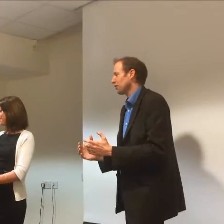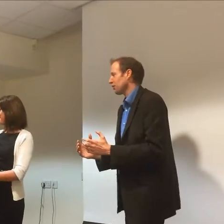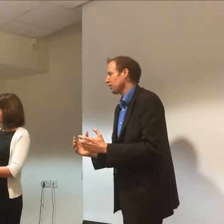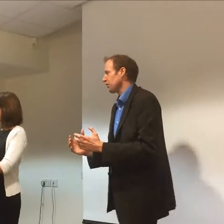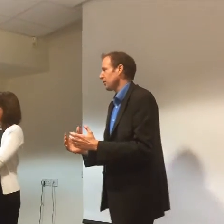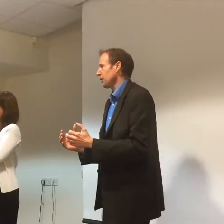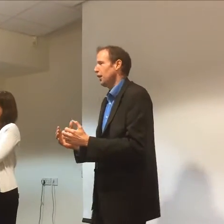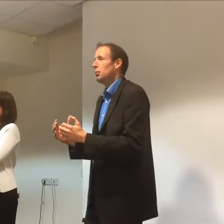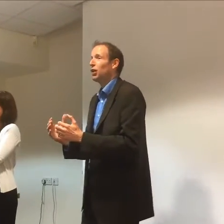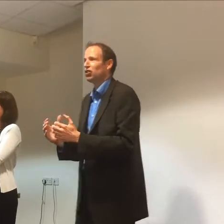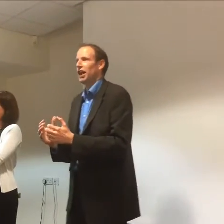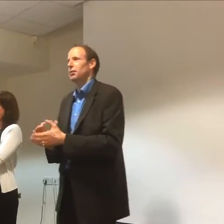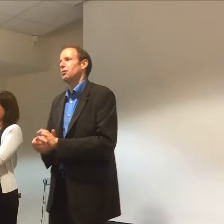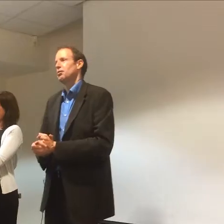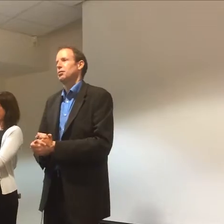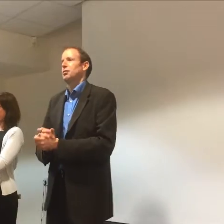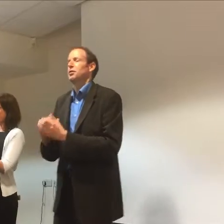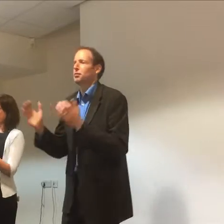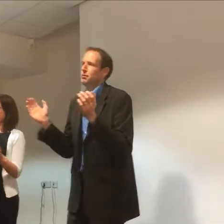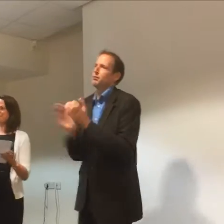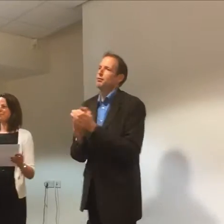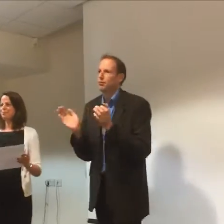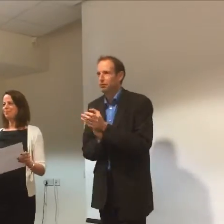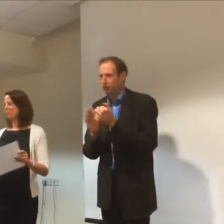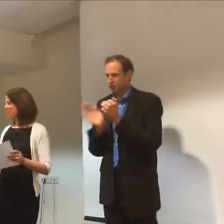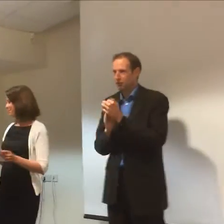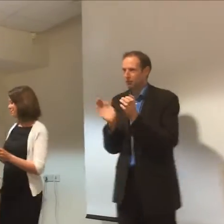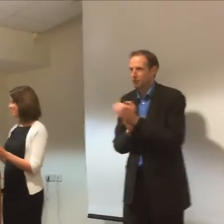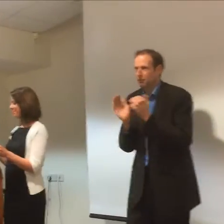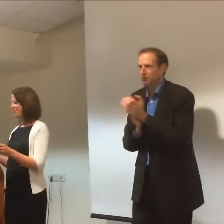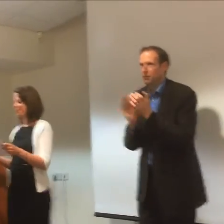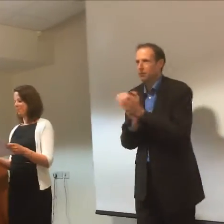Pickle Shack. Thank you.